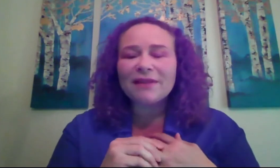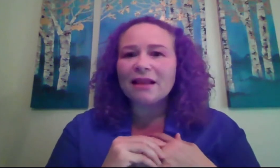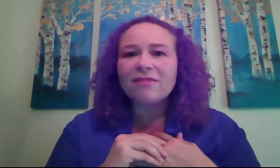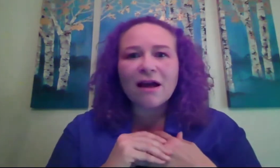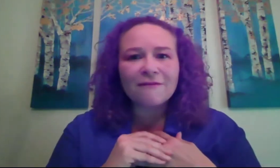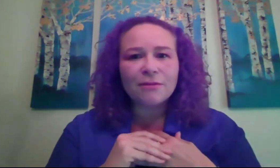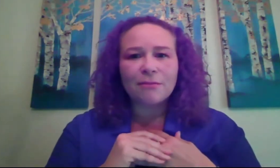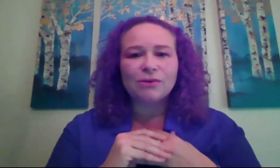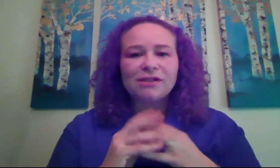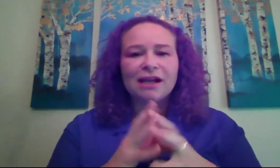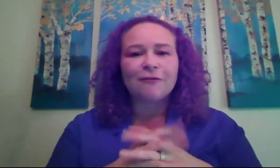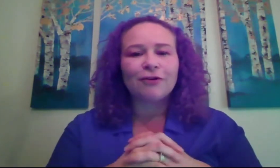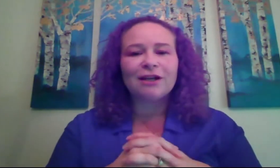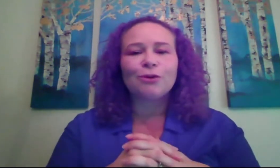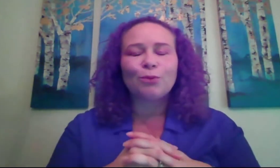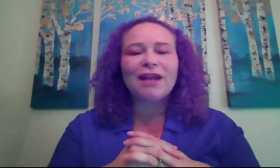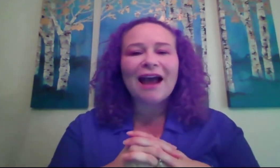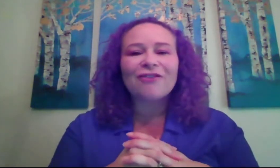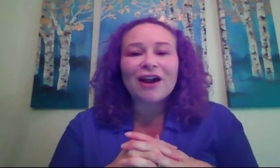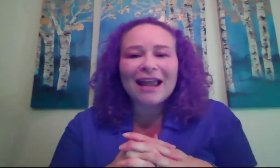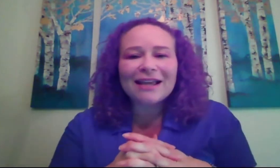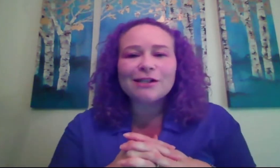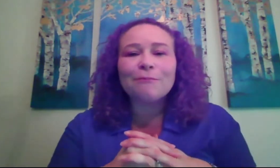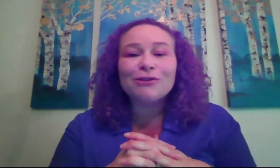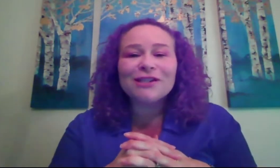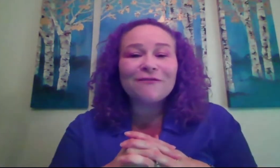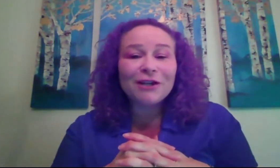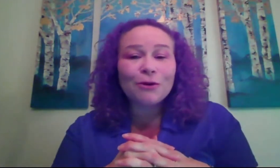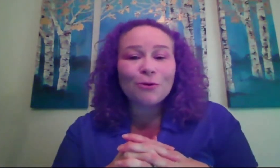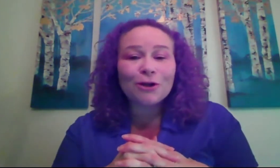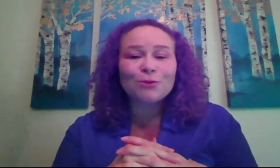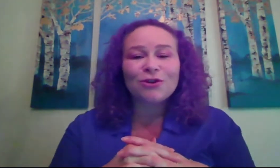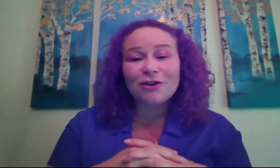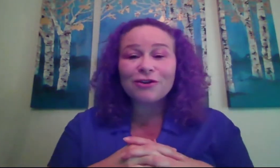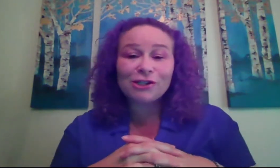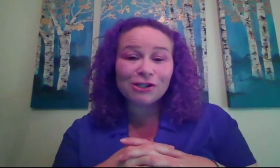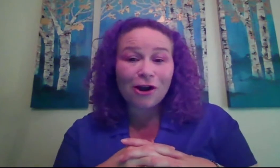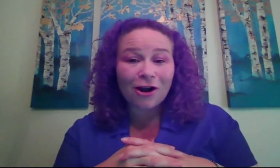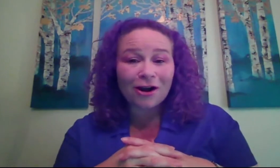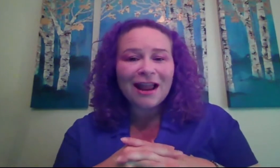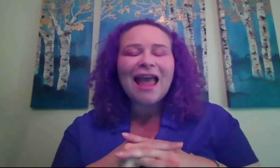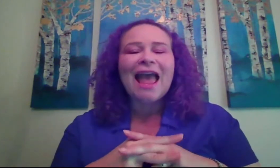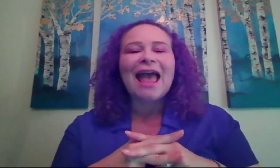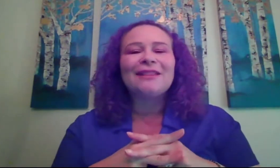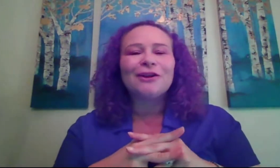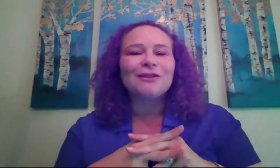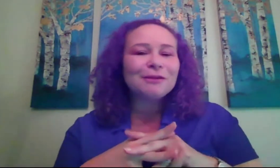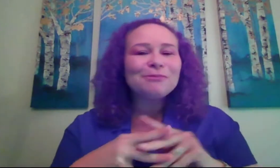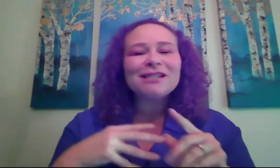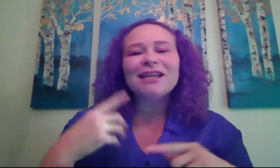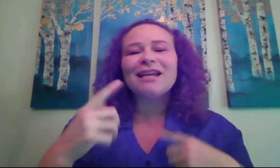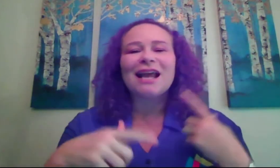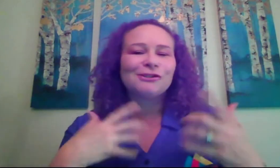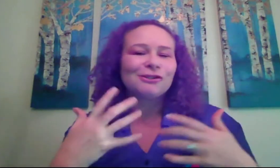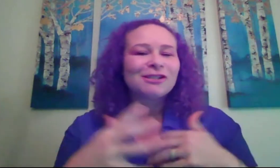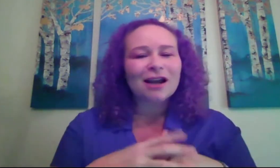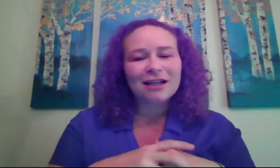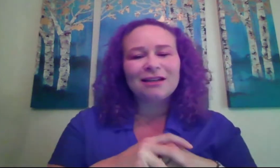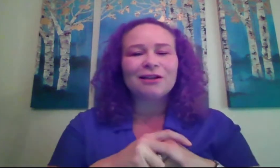love the most every year, we have our ASL Music Video Awards, where they're the star, and they're lip syncing as they're signing their